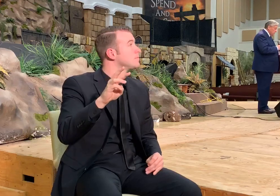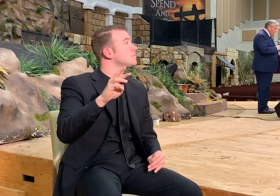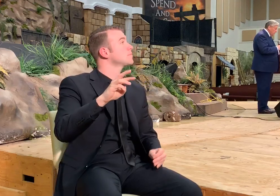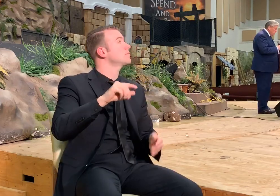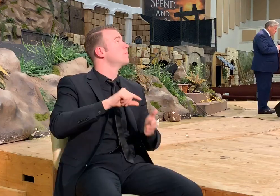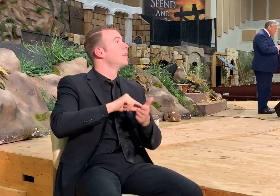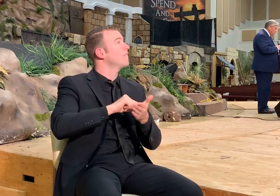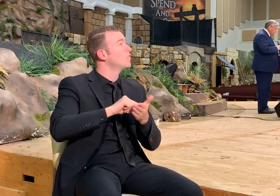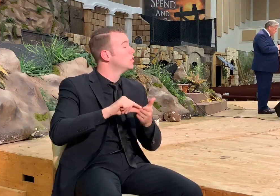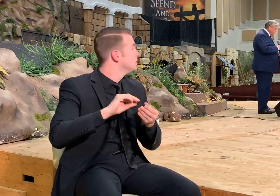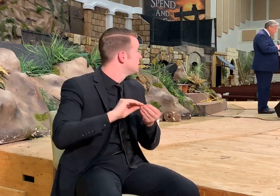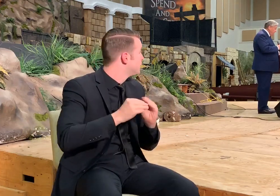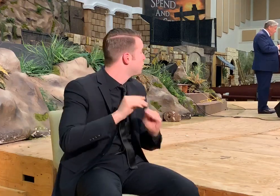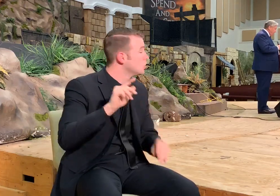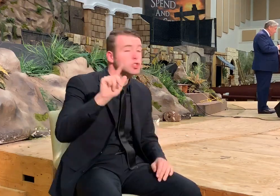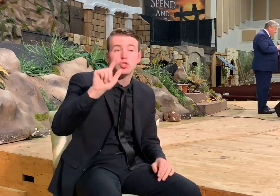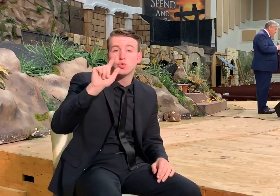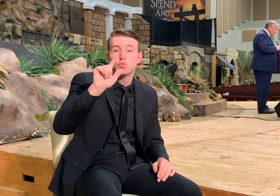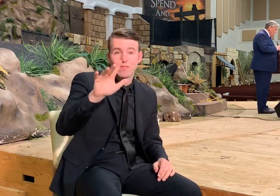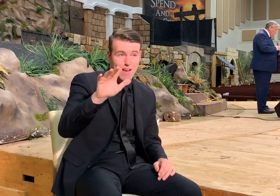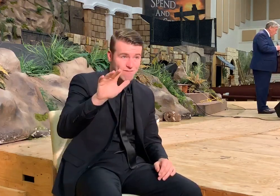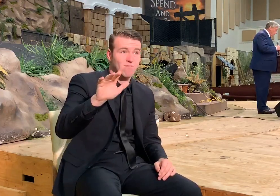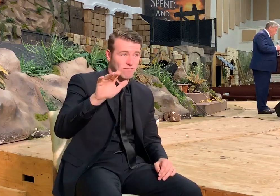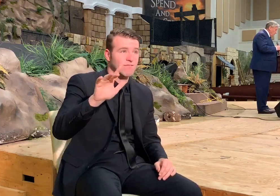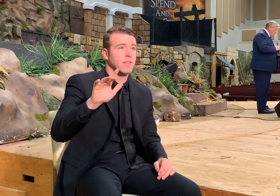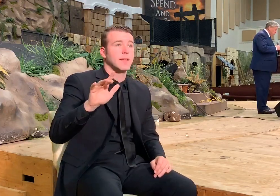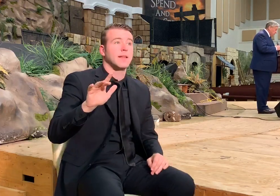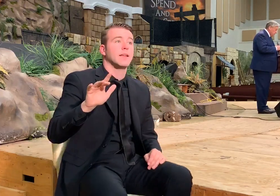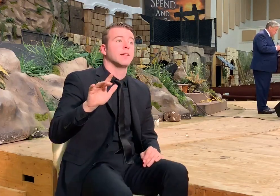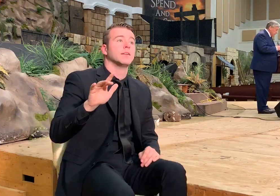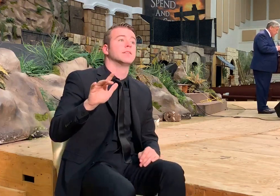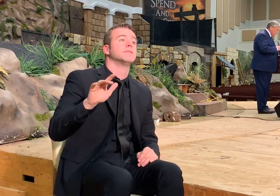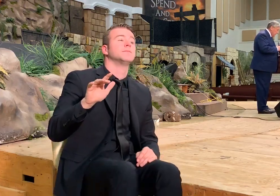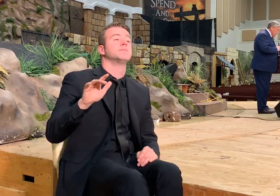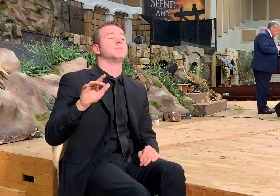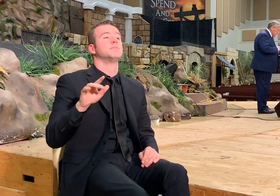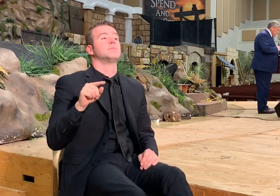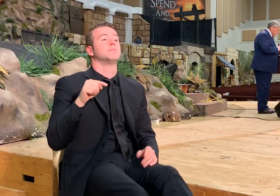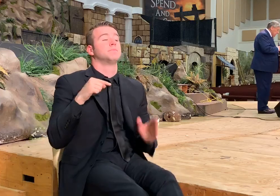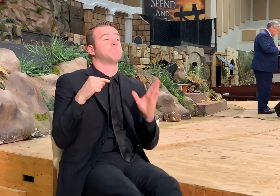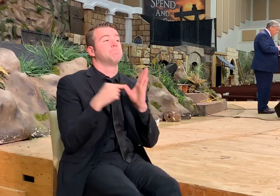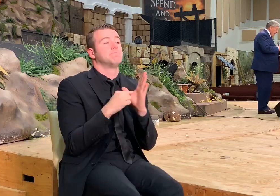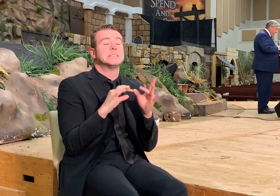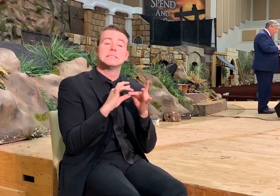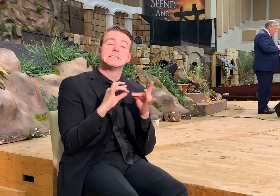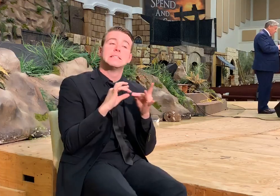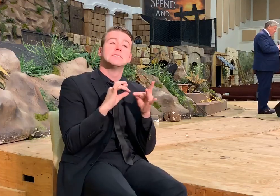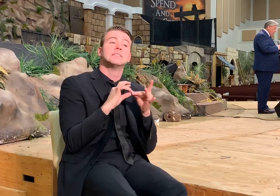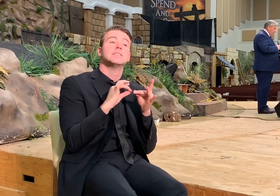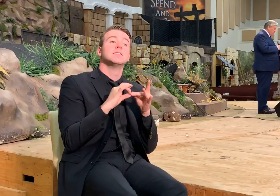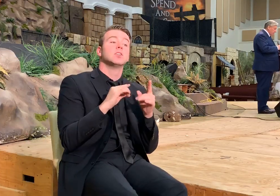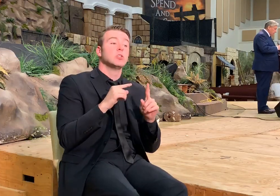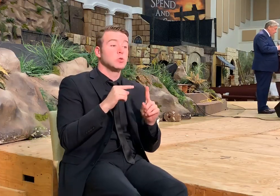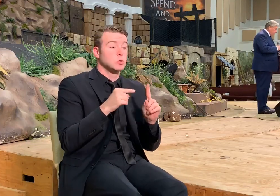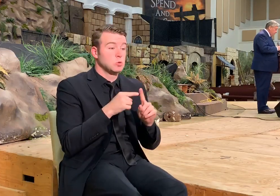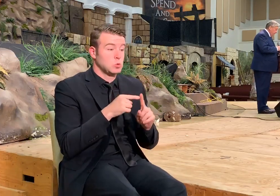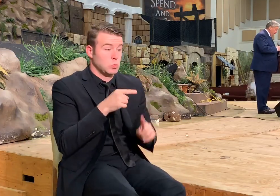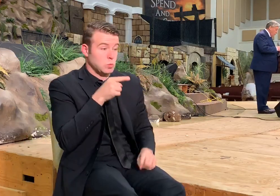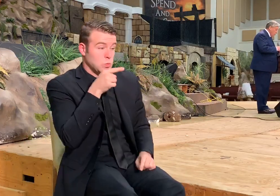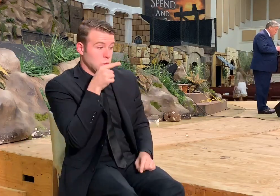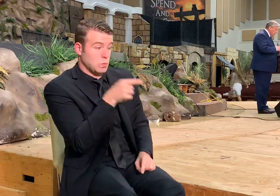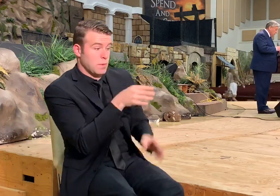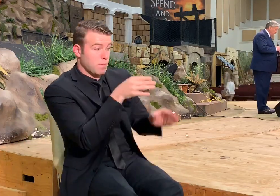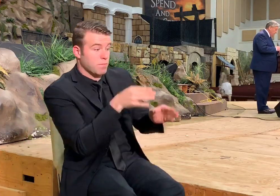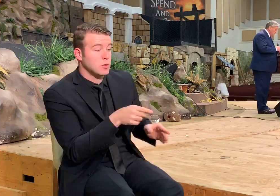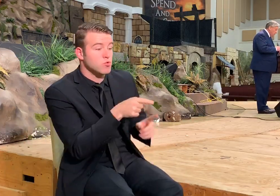verse number 25, which says, Now to him that is of